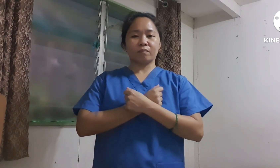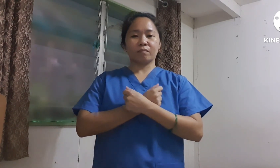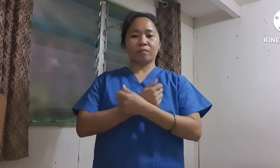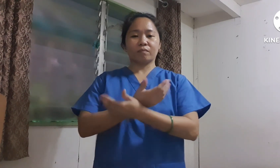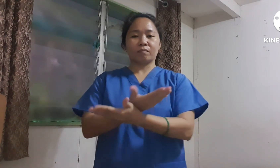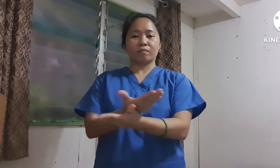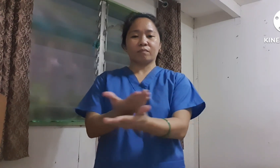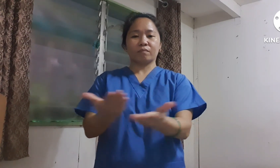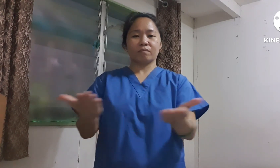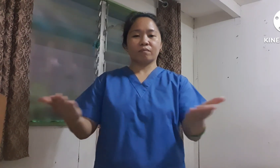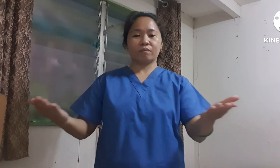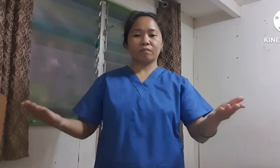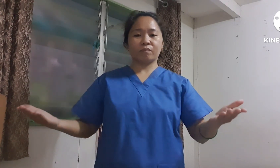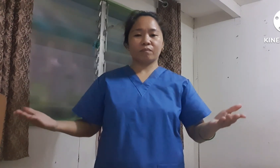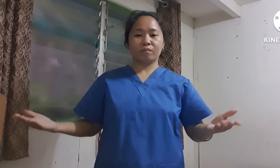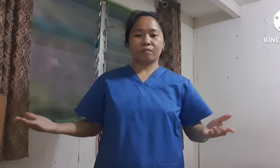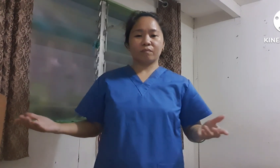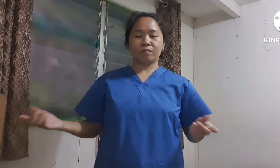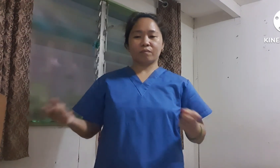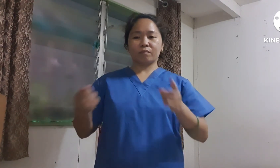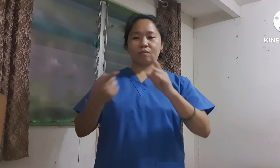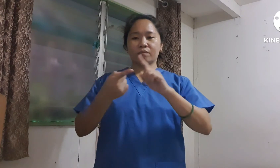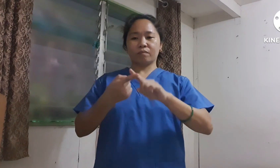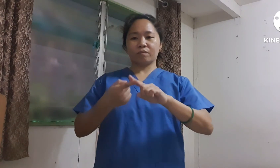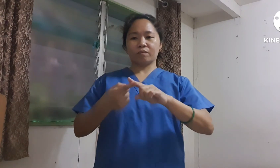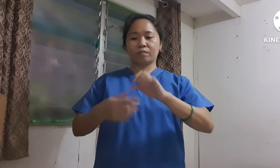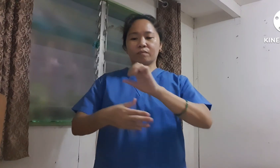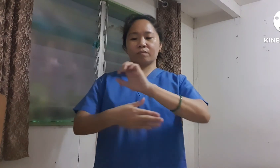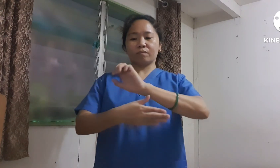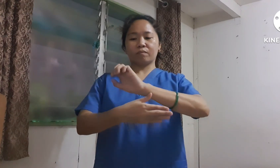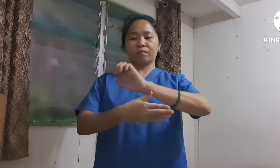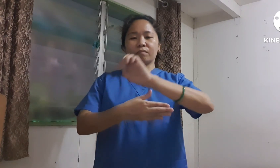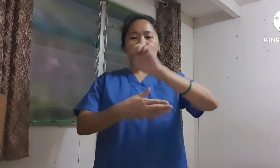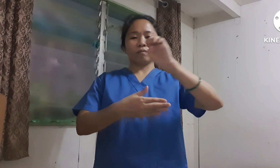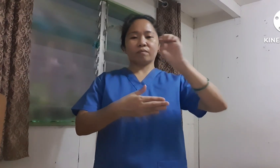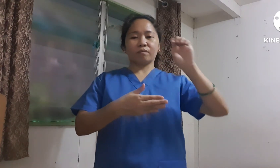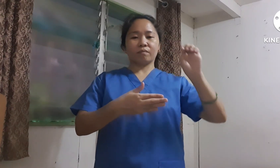love you until the end.